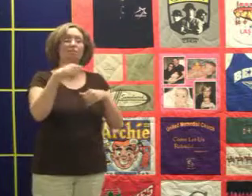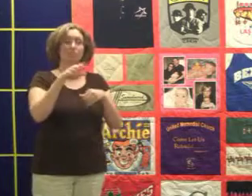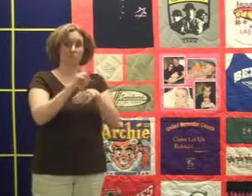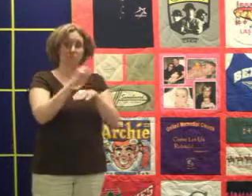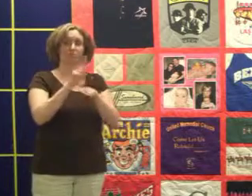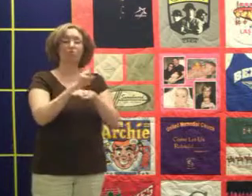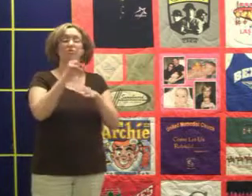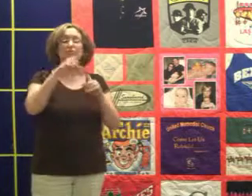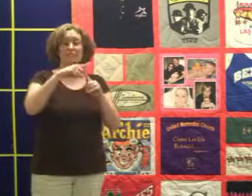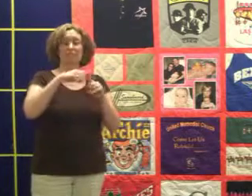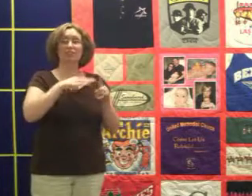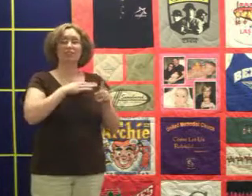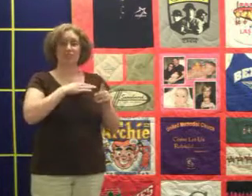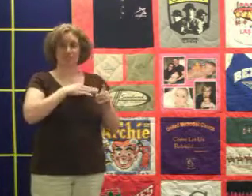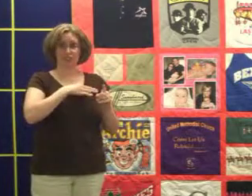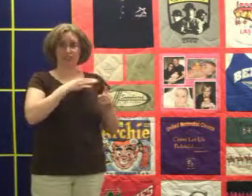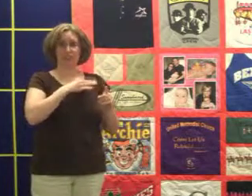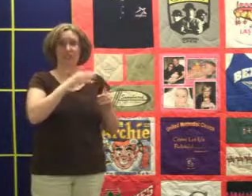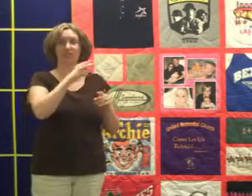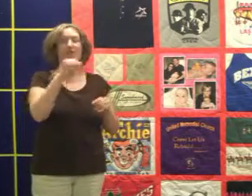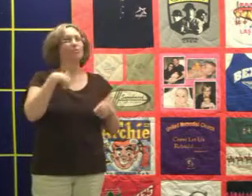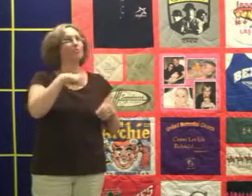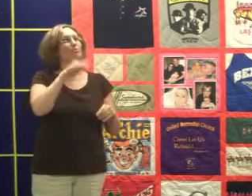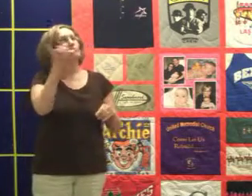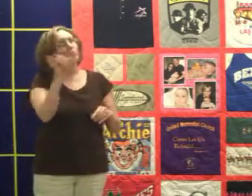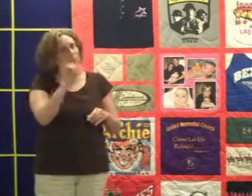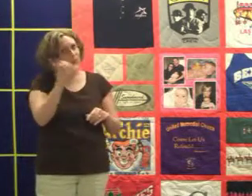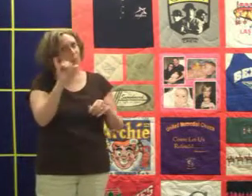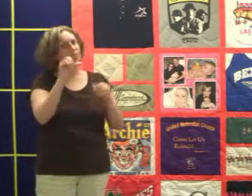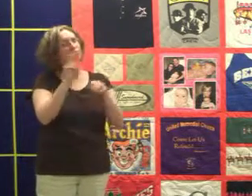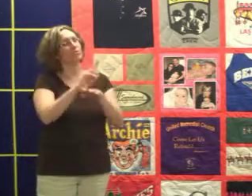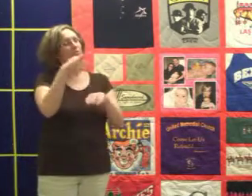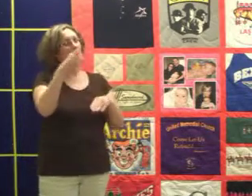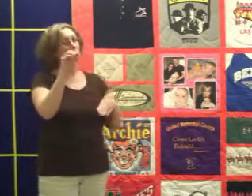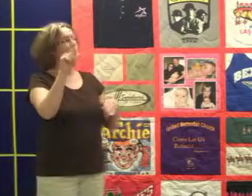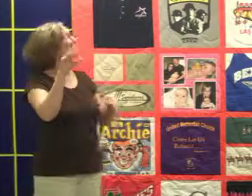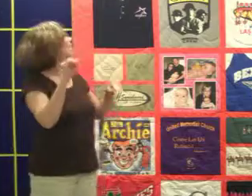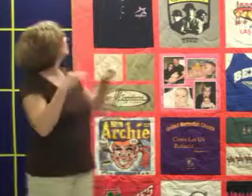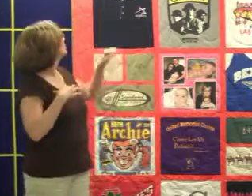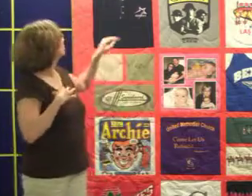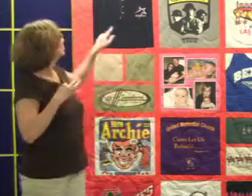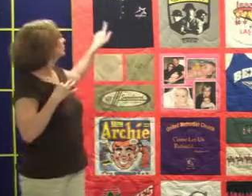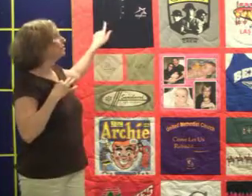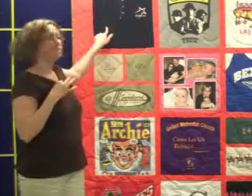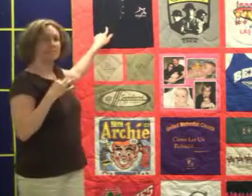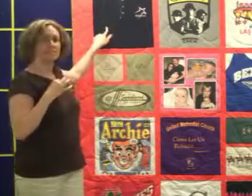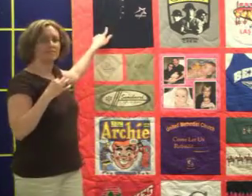that we can use more than just your t-shirts. We can also use polo shirts,